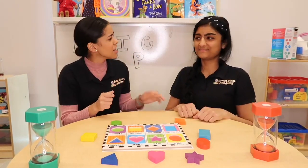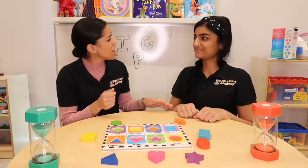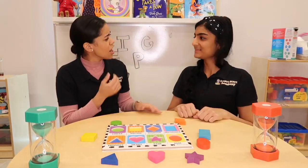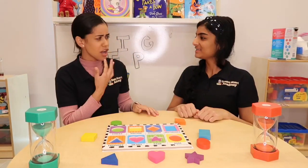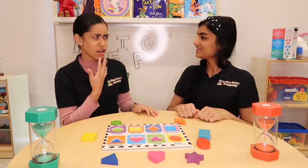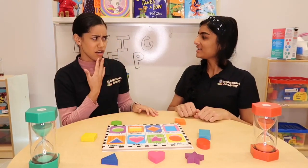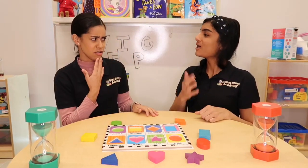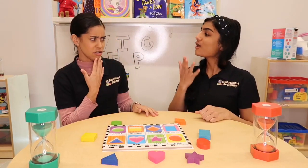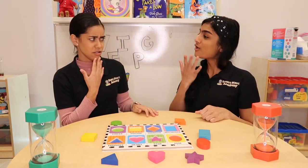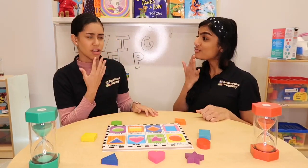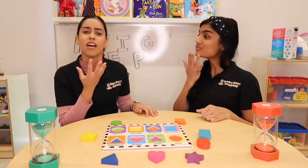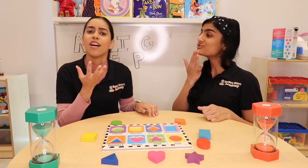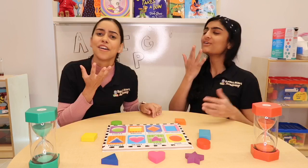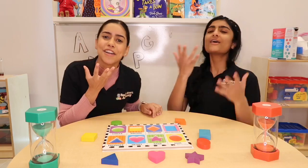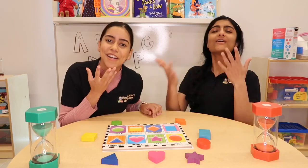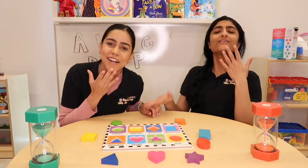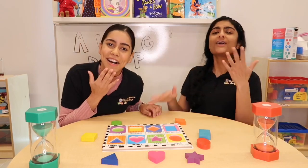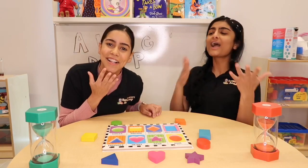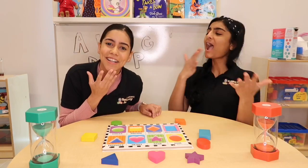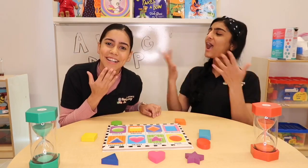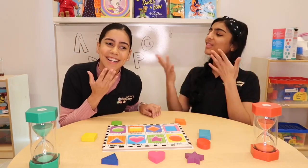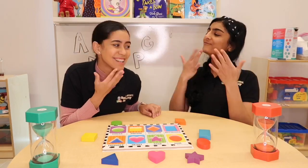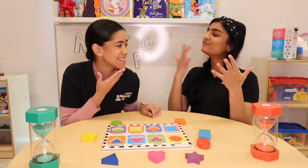colors? Colors.